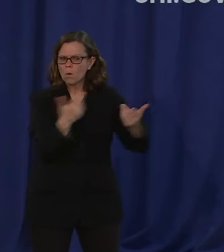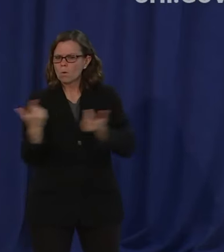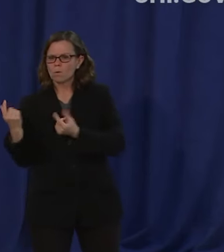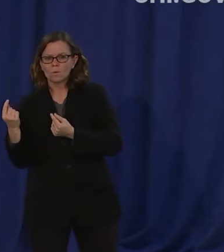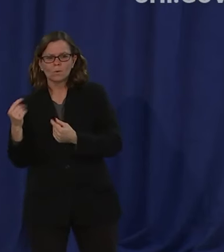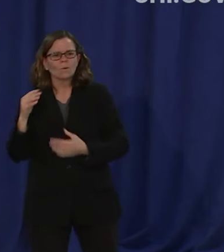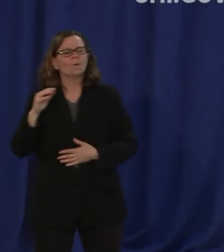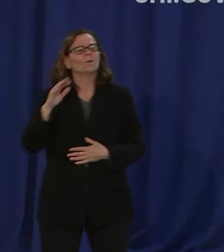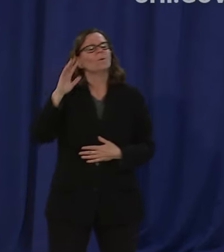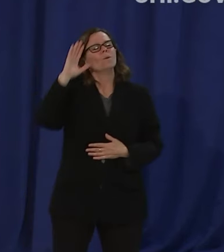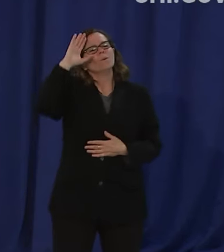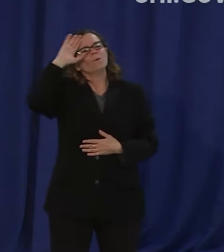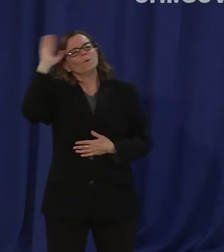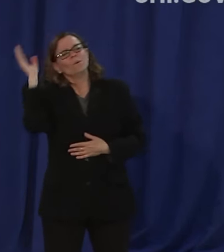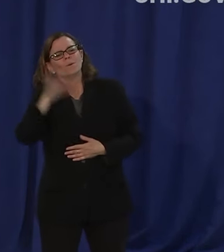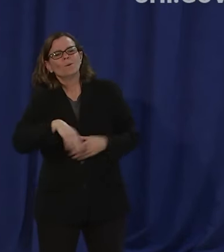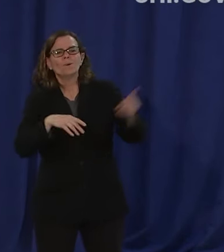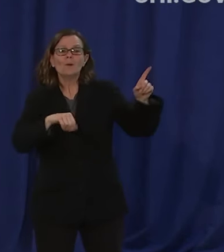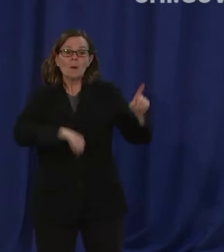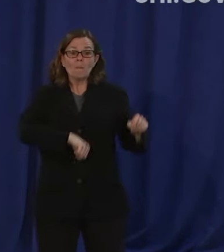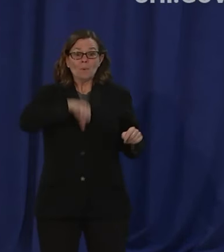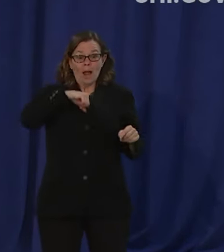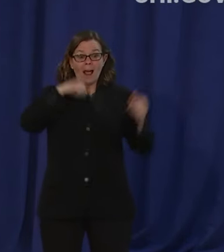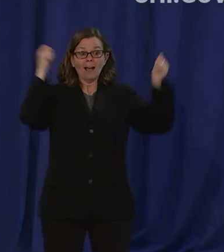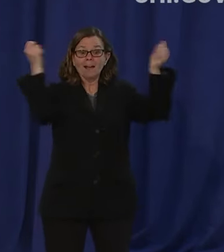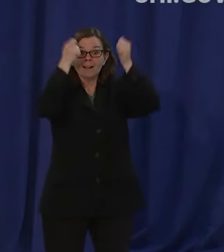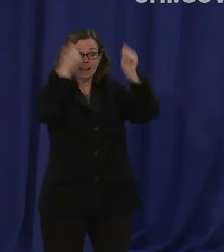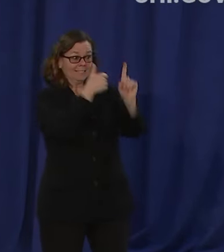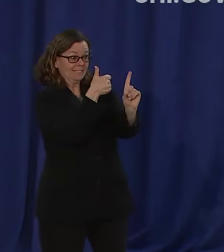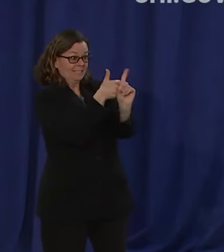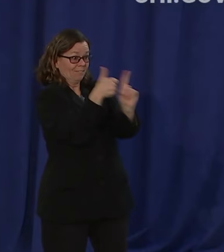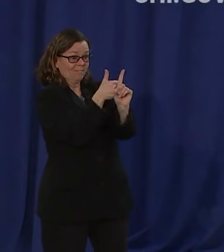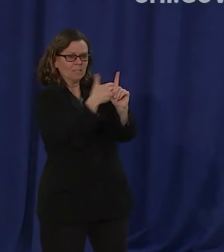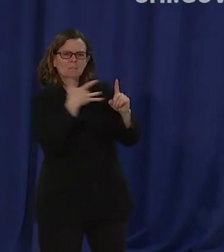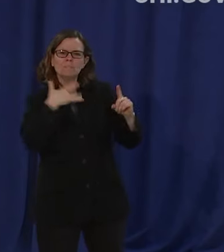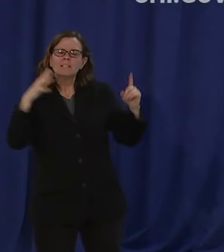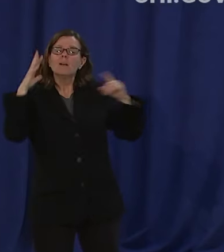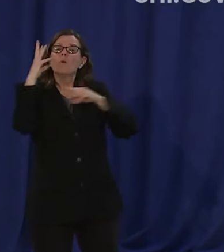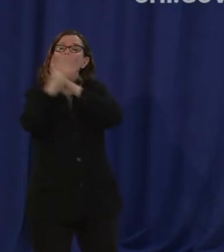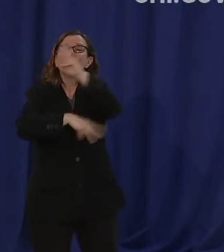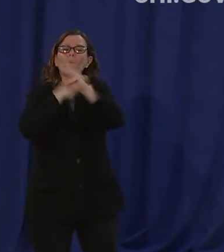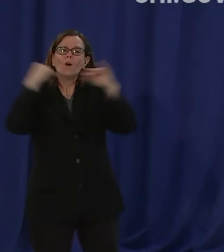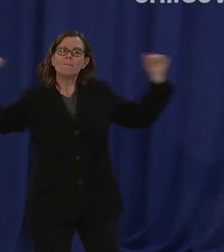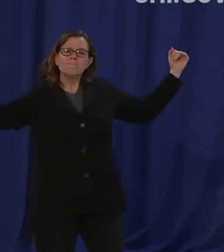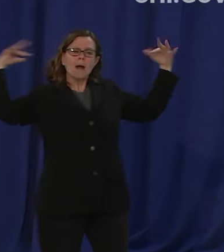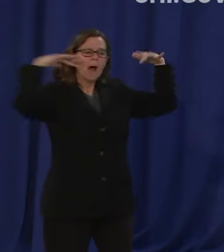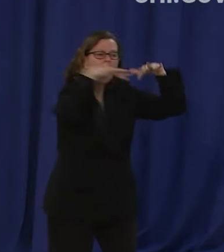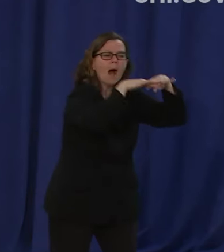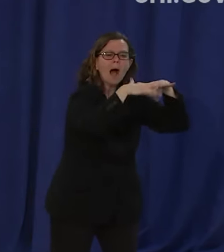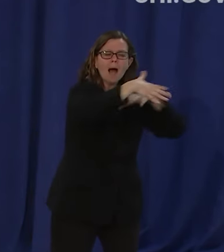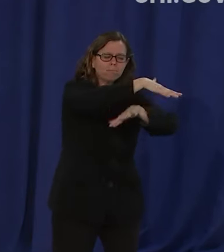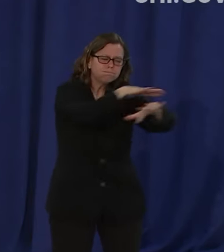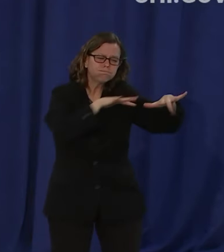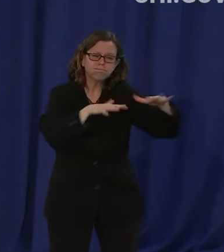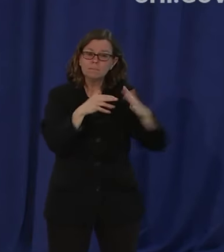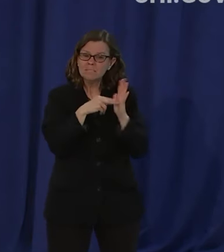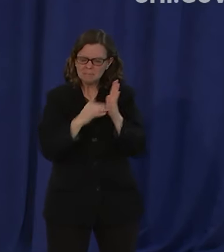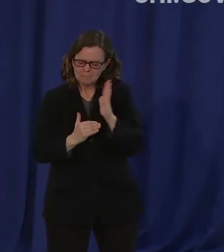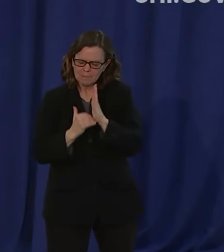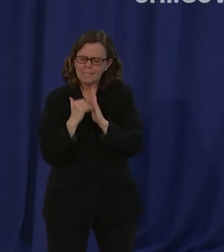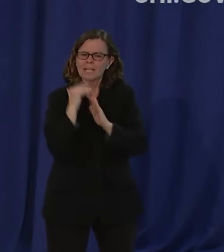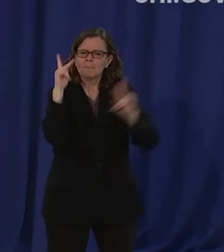really all across the country certainly um all across our region literally millions of people uh we can't